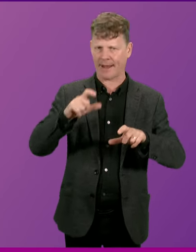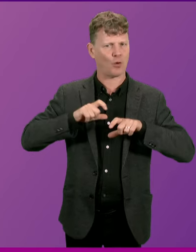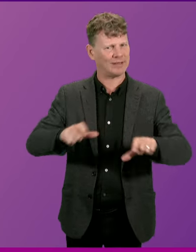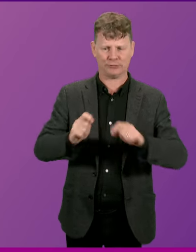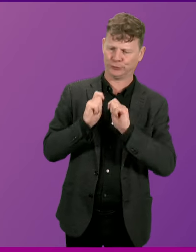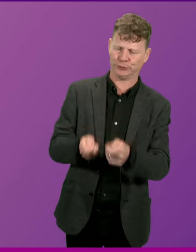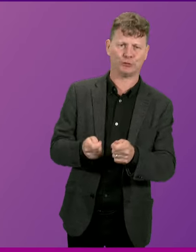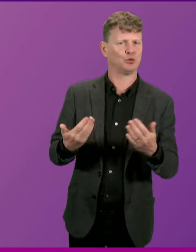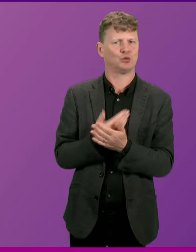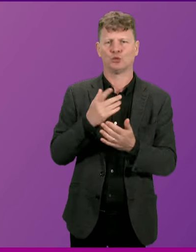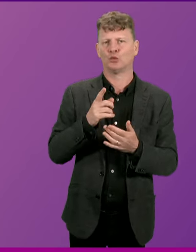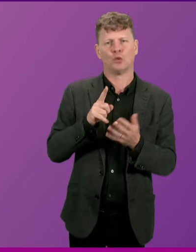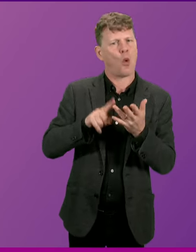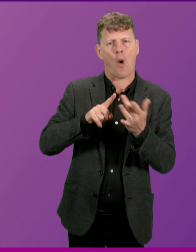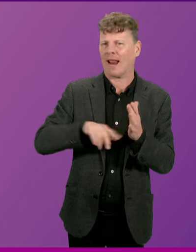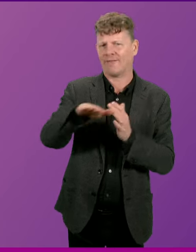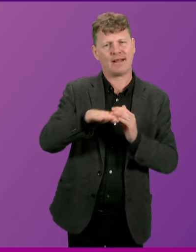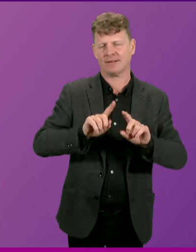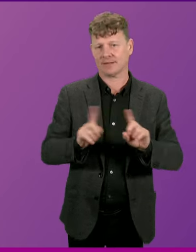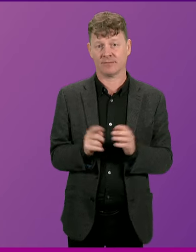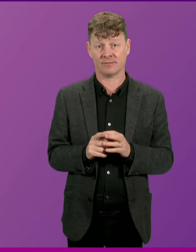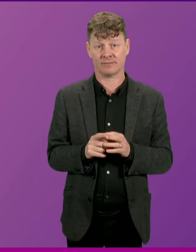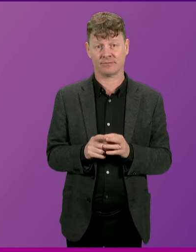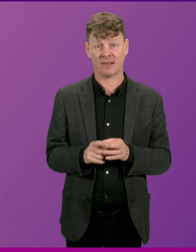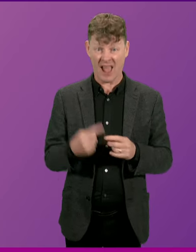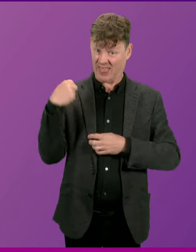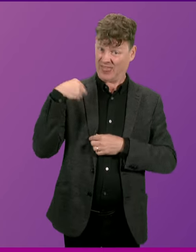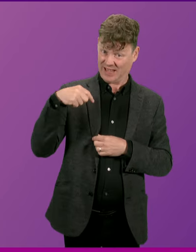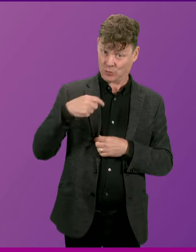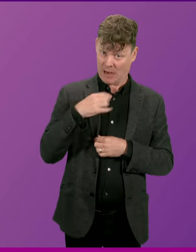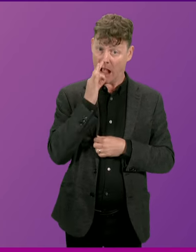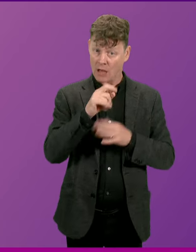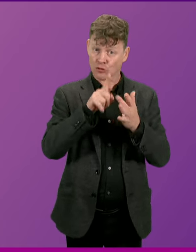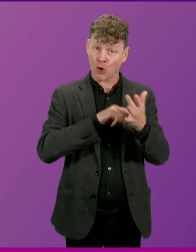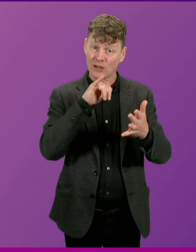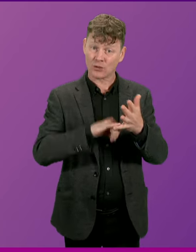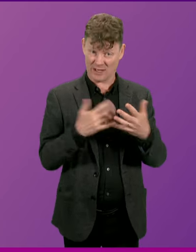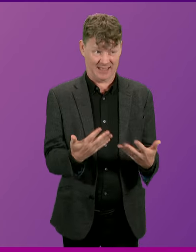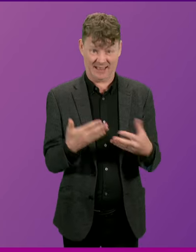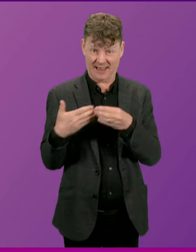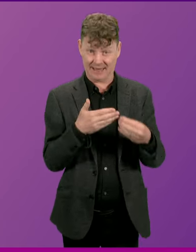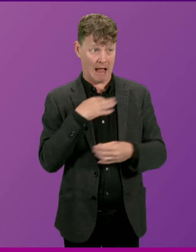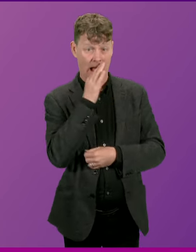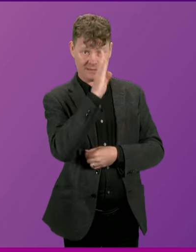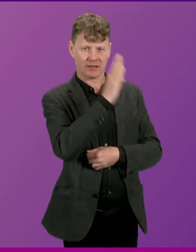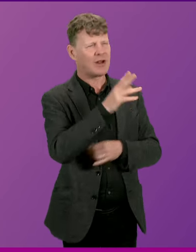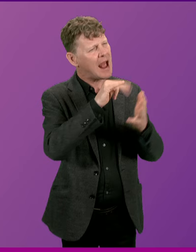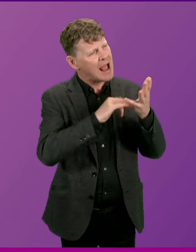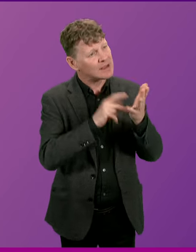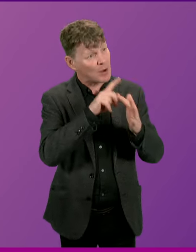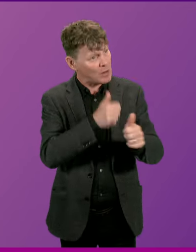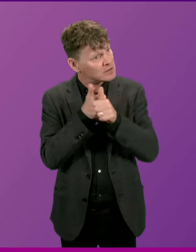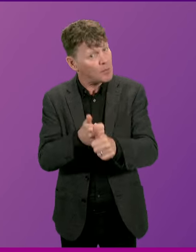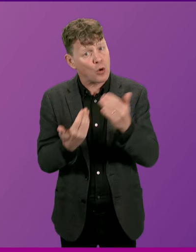oil fields. And several times just this week, I asked John Swinney directly if the SNP backed new oil and gas